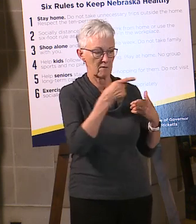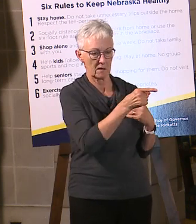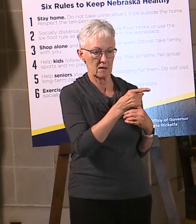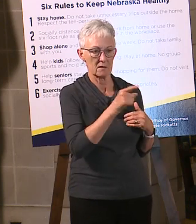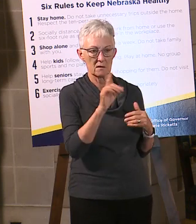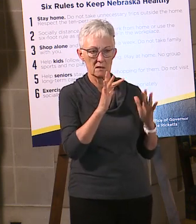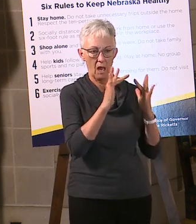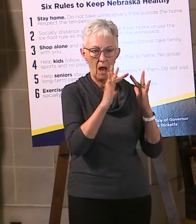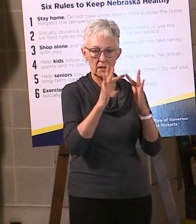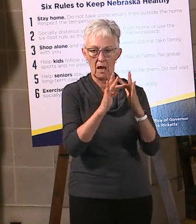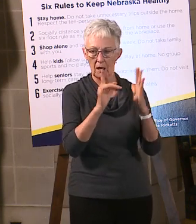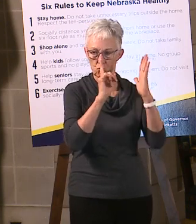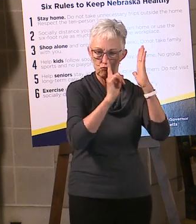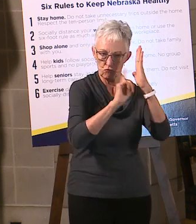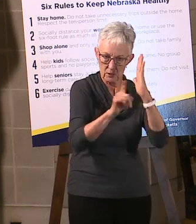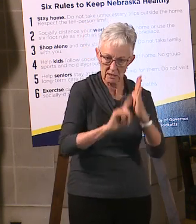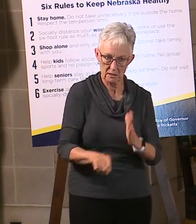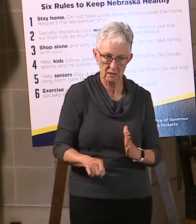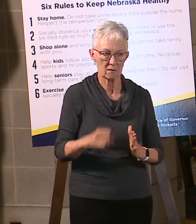go back to a more normal life.